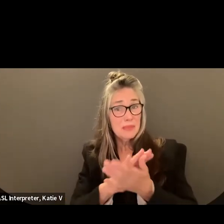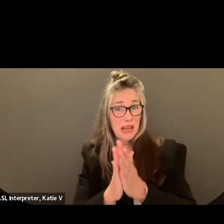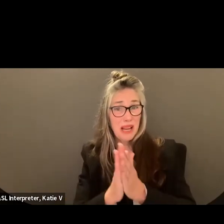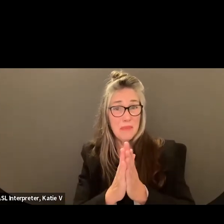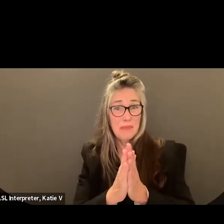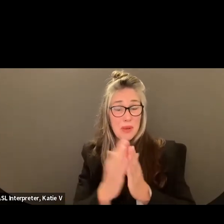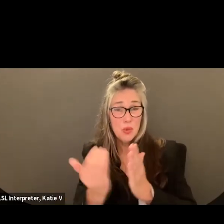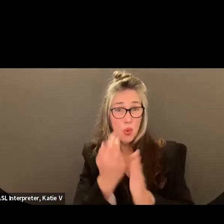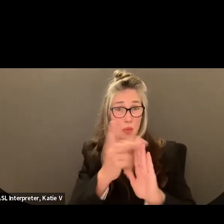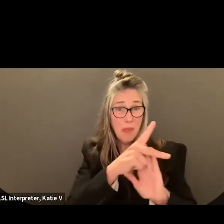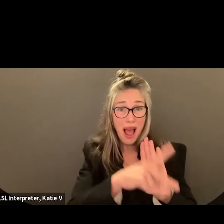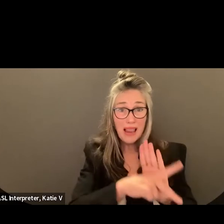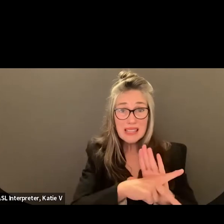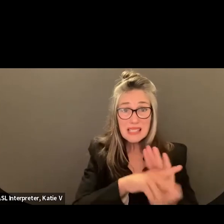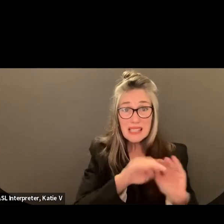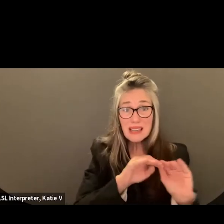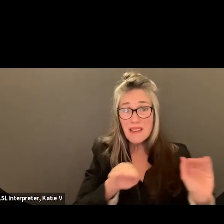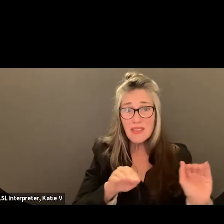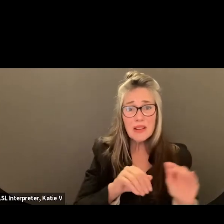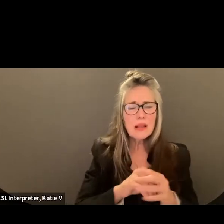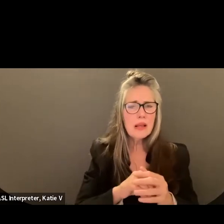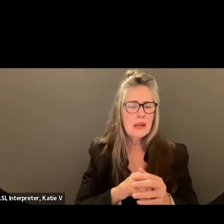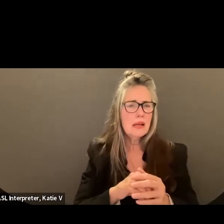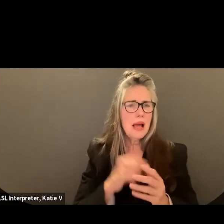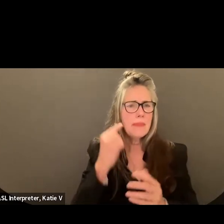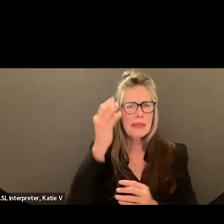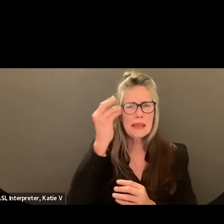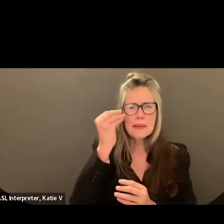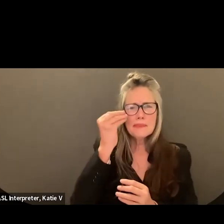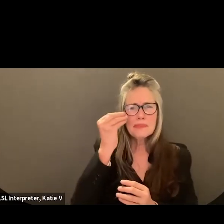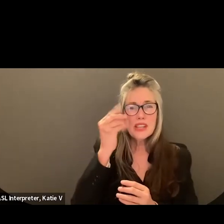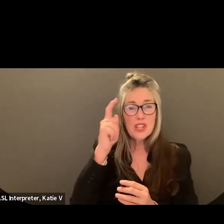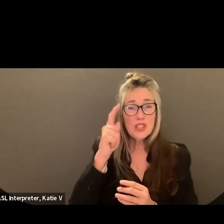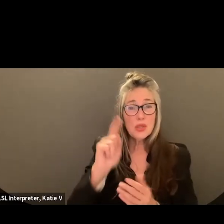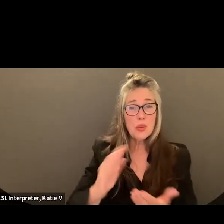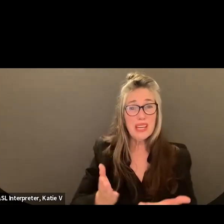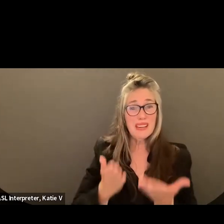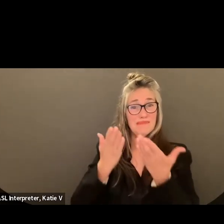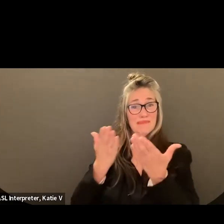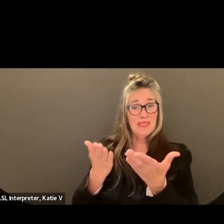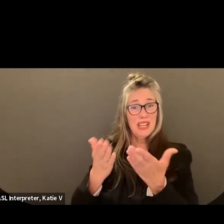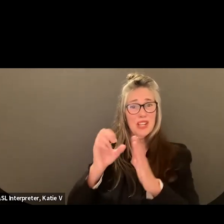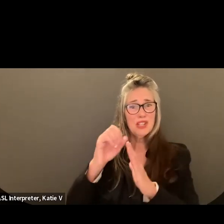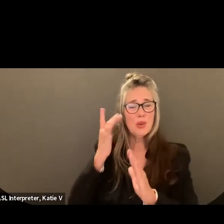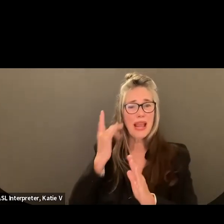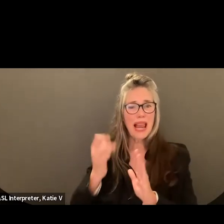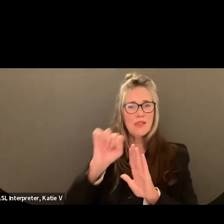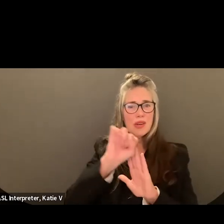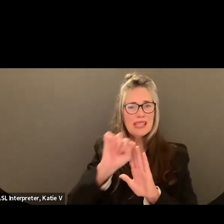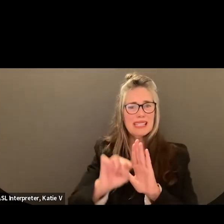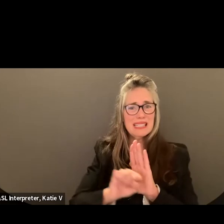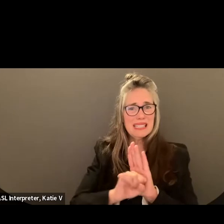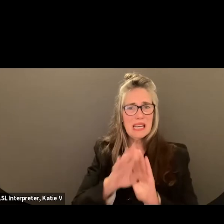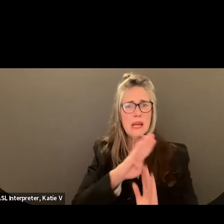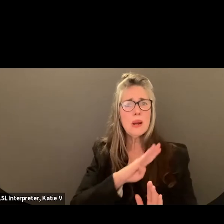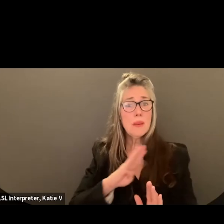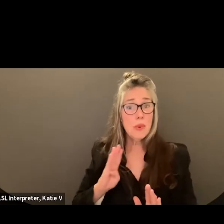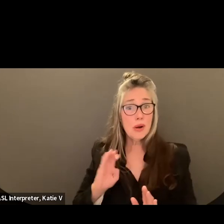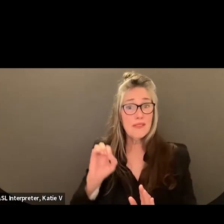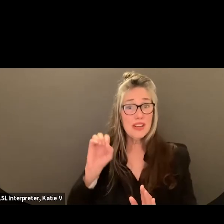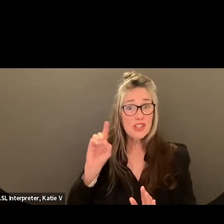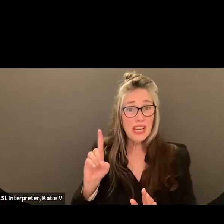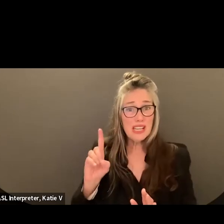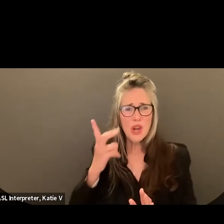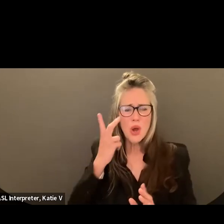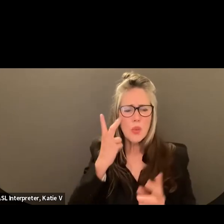rise to us advocating at the California State Board of Association. So what is a board is we're listening to what